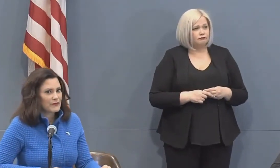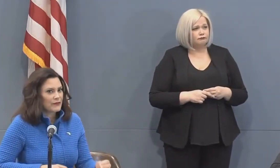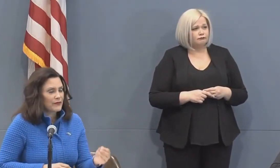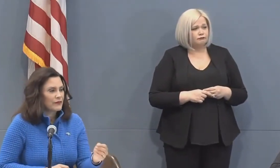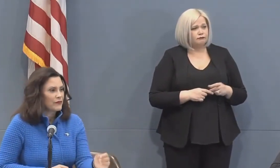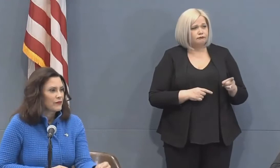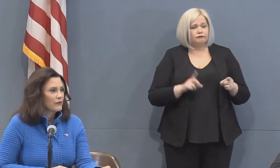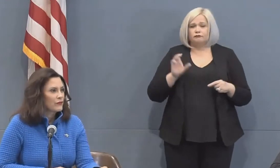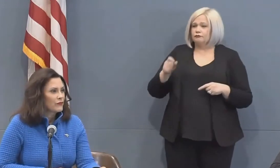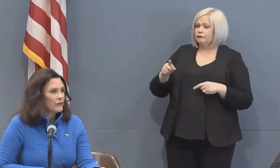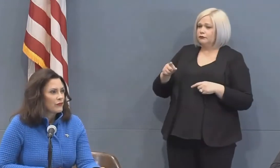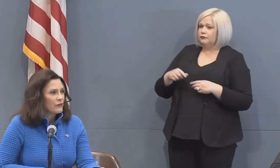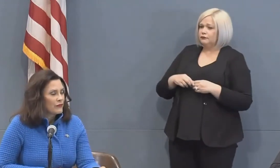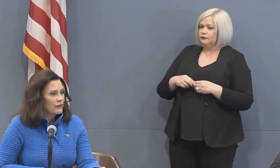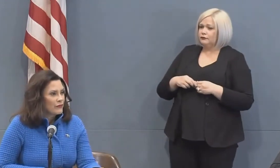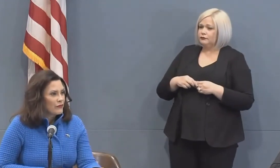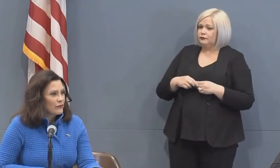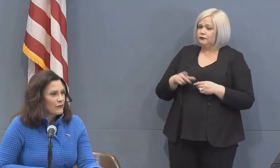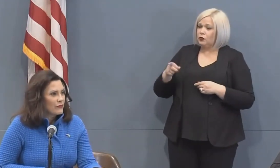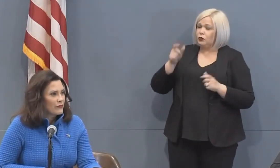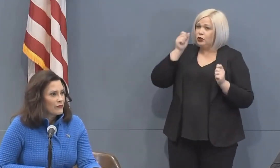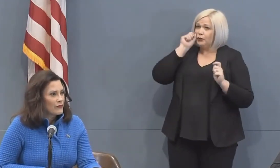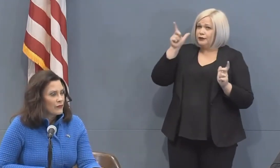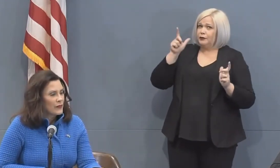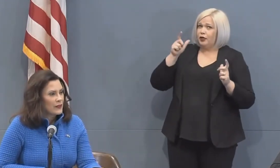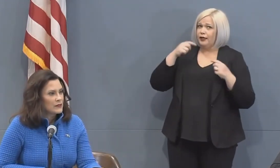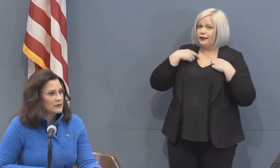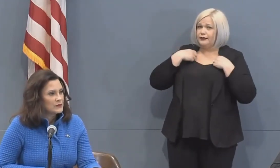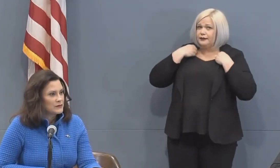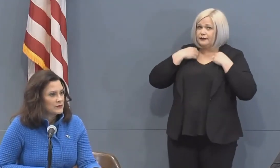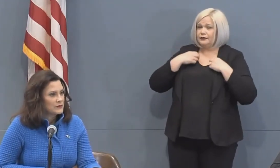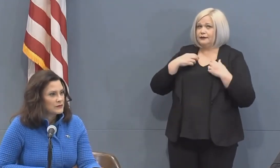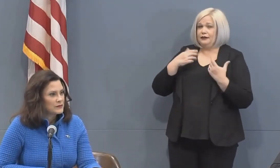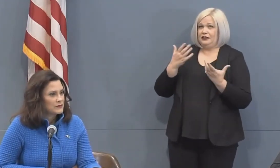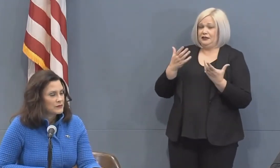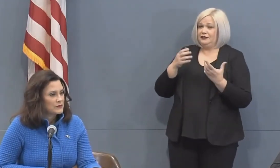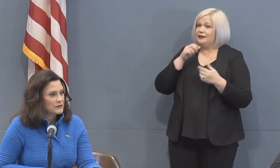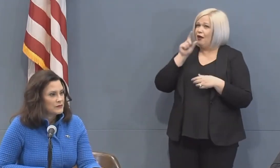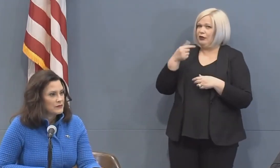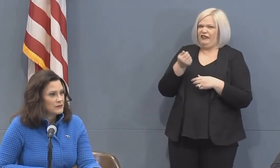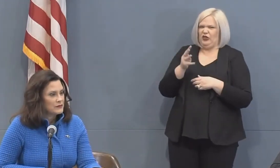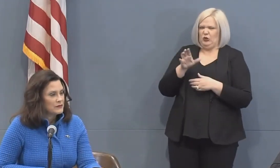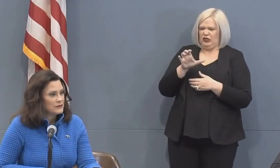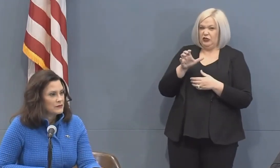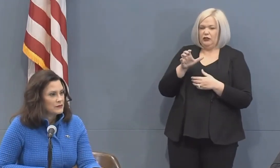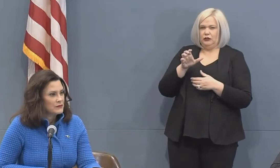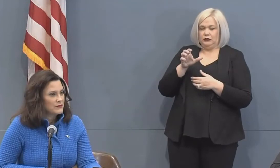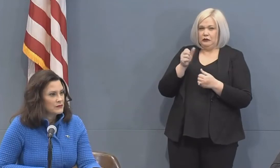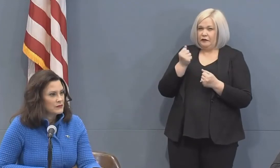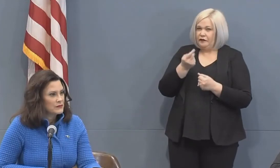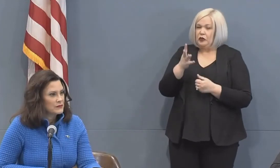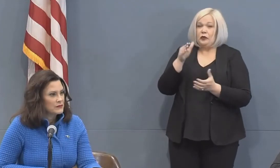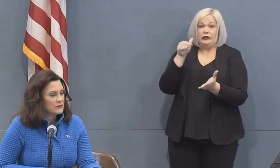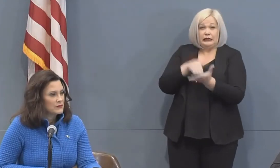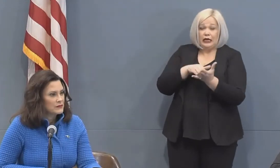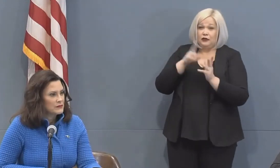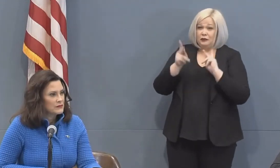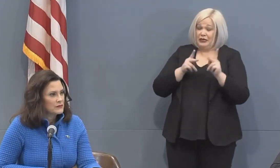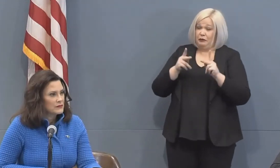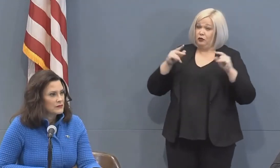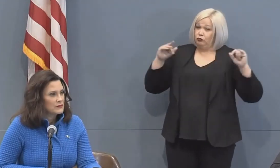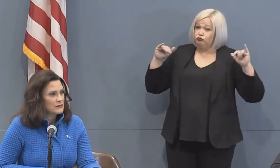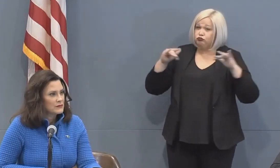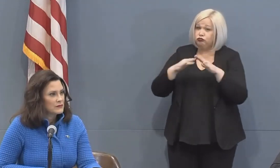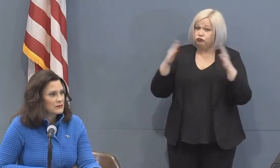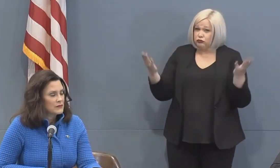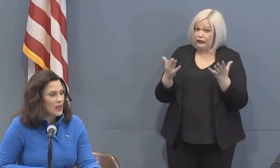were you surprised by if there's not maybe hundreds if not thousands of people outside are you surprised by the number of people that turned out